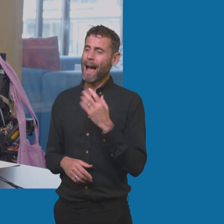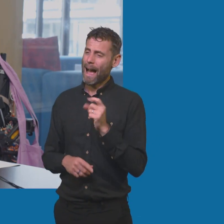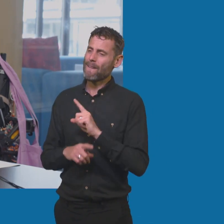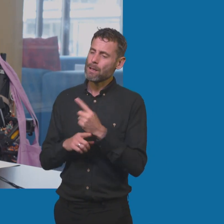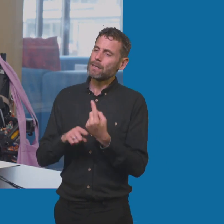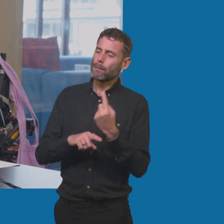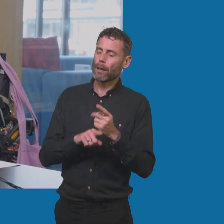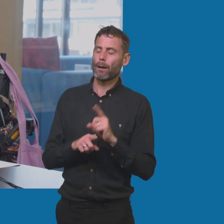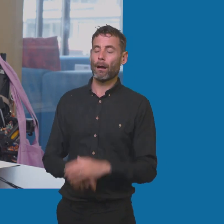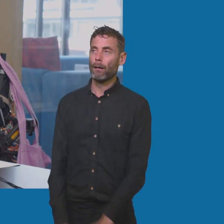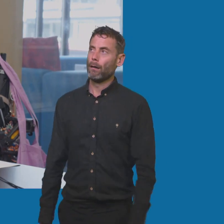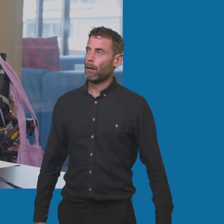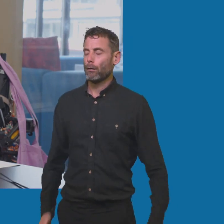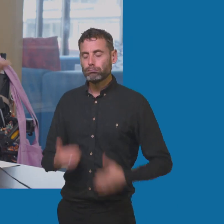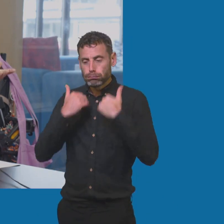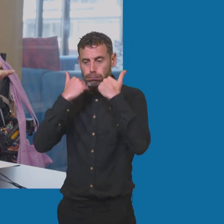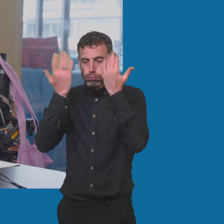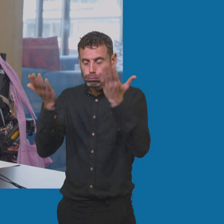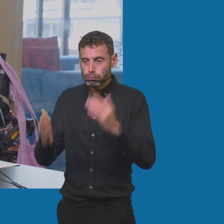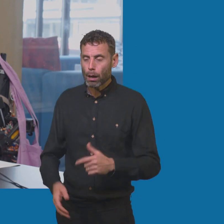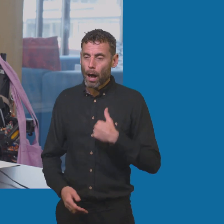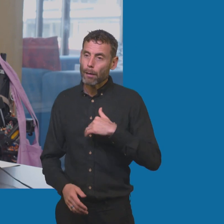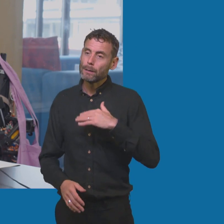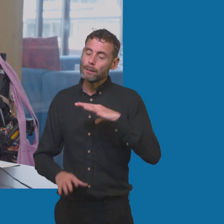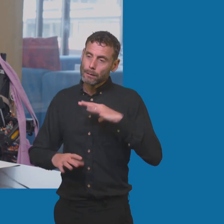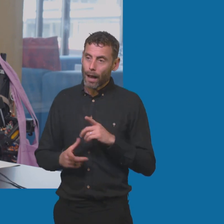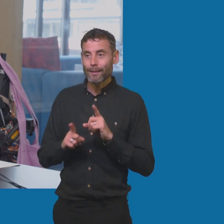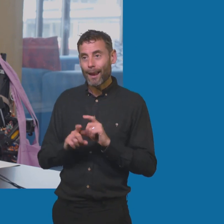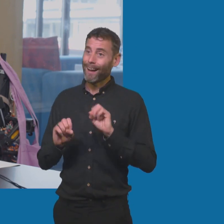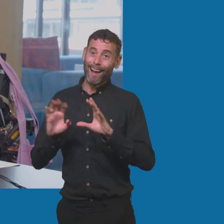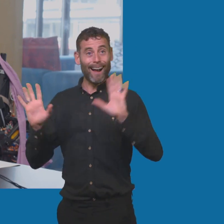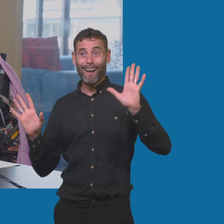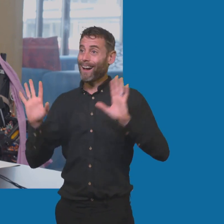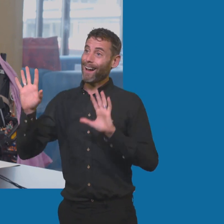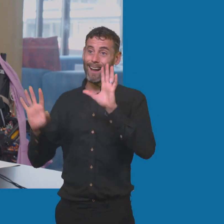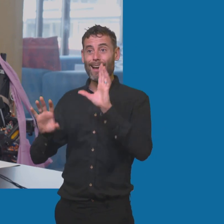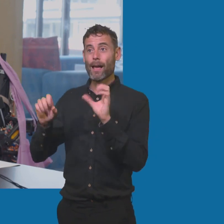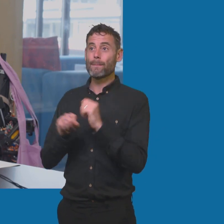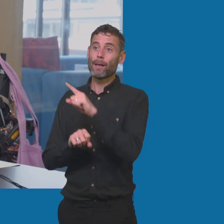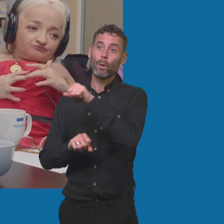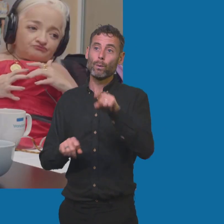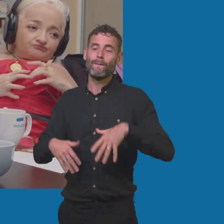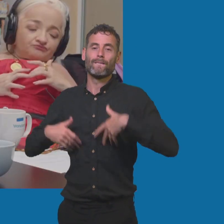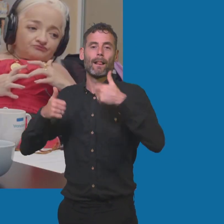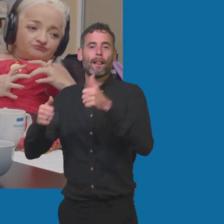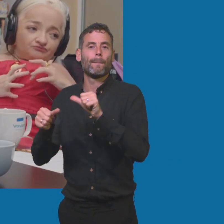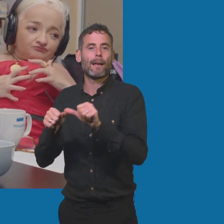I can't, I can't pander to your uncomfortability or your ignorance anymore. Do you know what? I think,